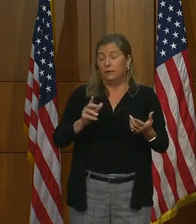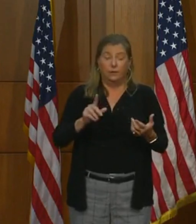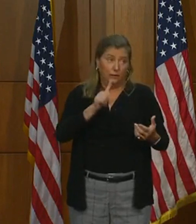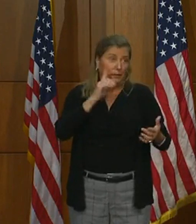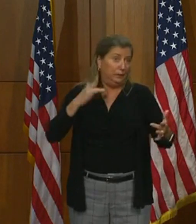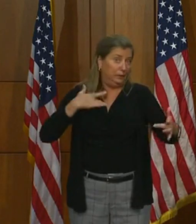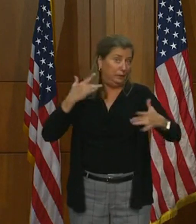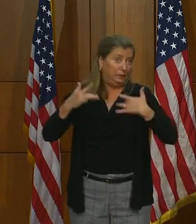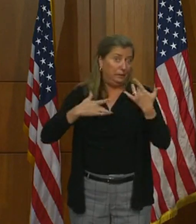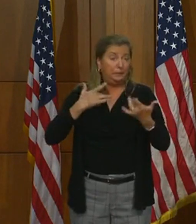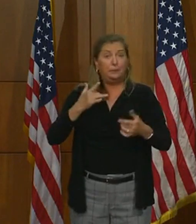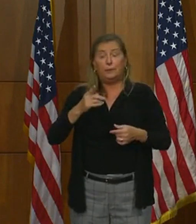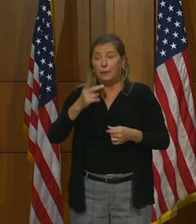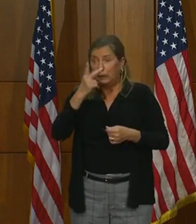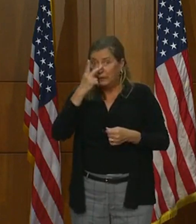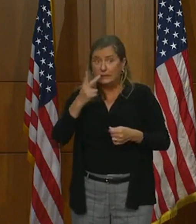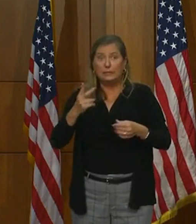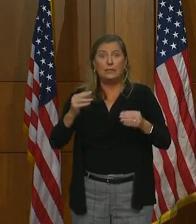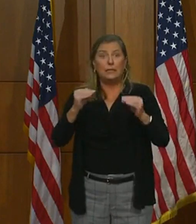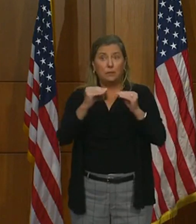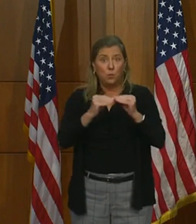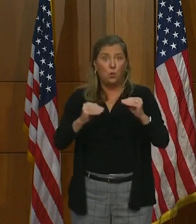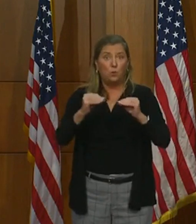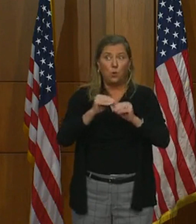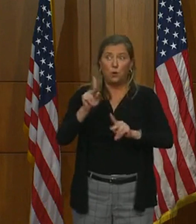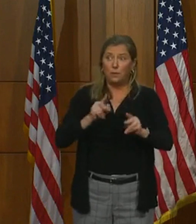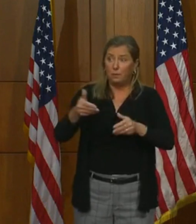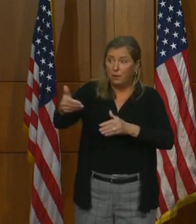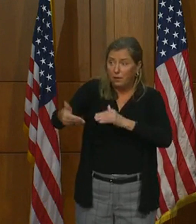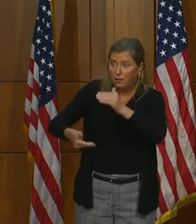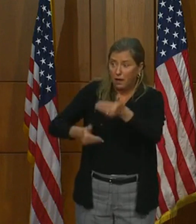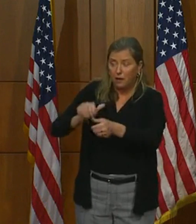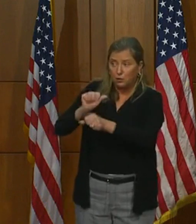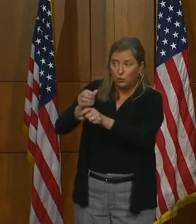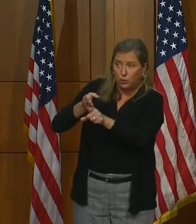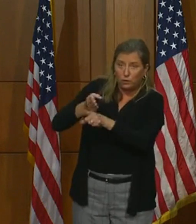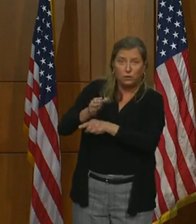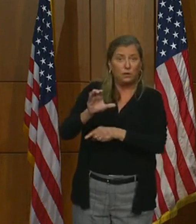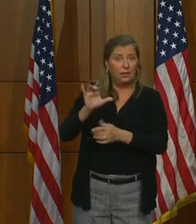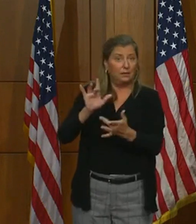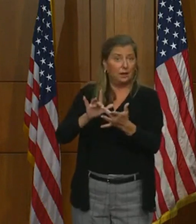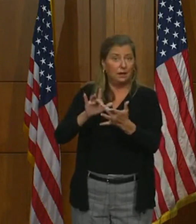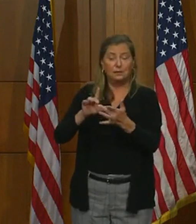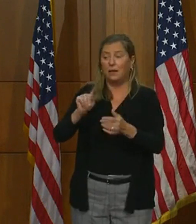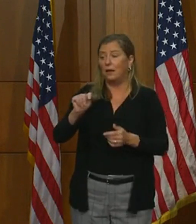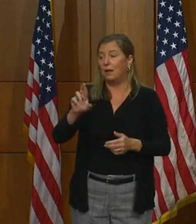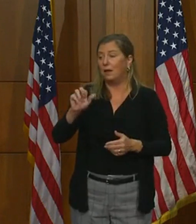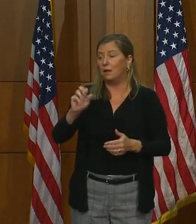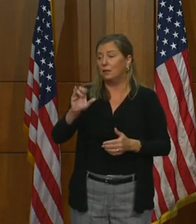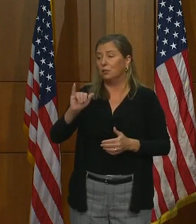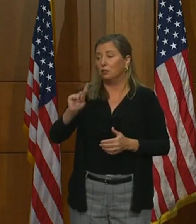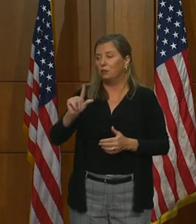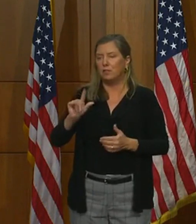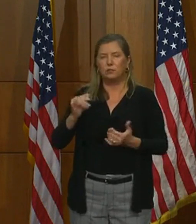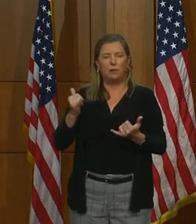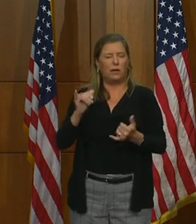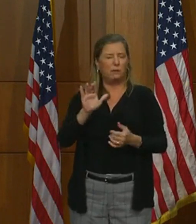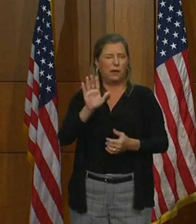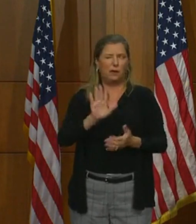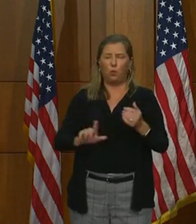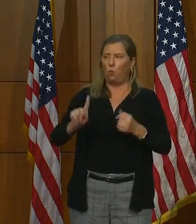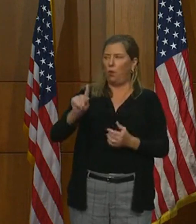the increasing numbers of contact tracing personnel in the Commonwealth. Right now we sit around 1,050.